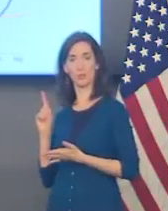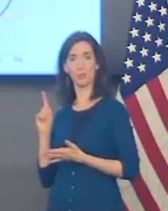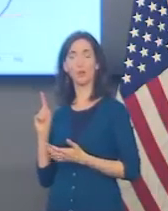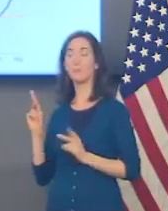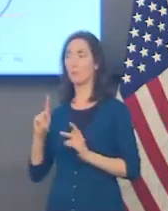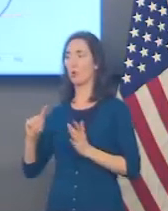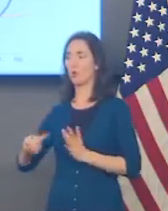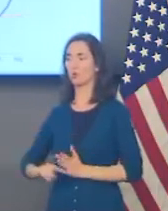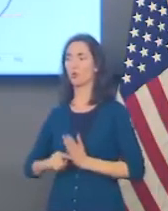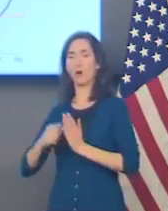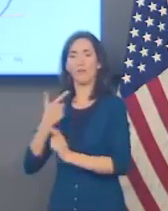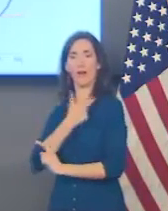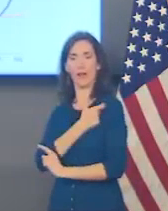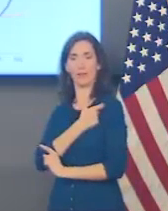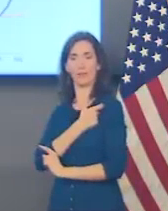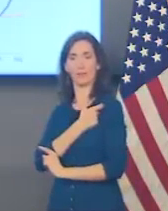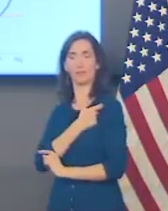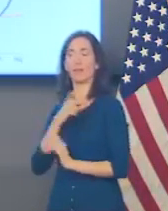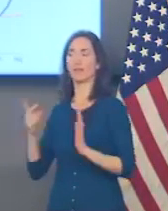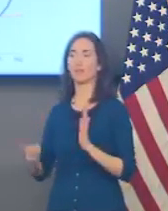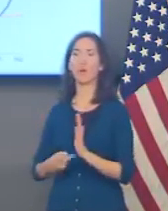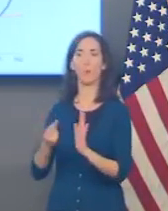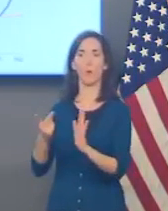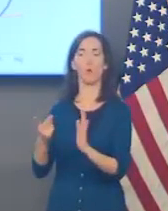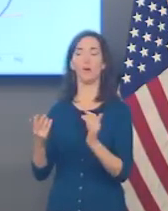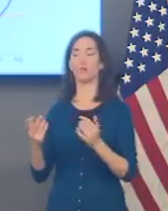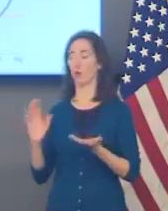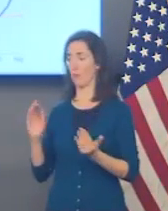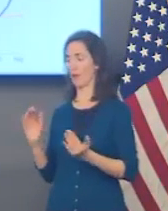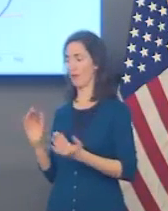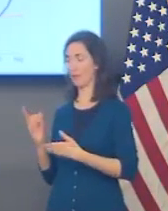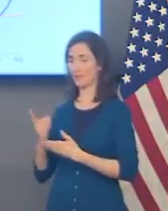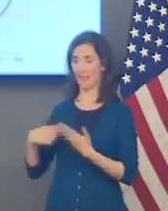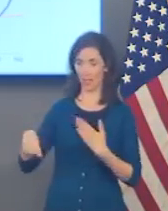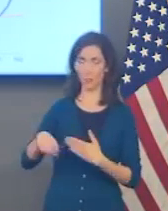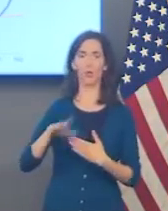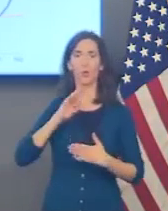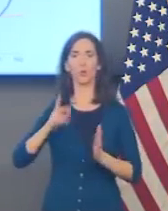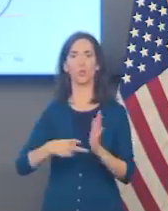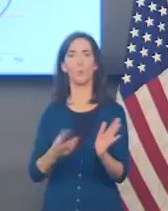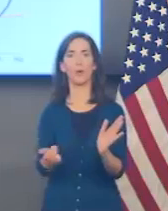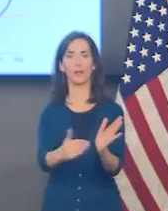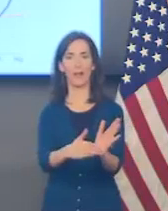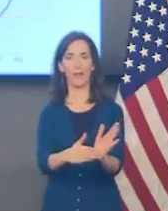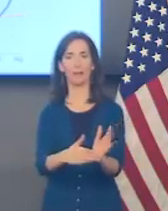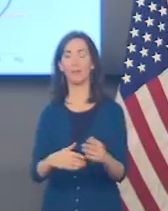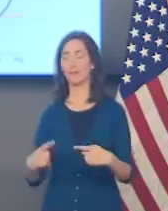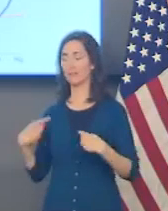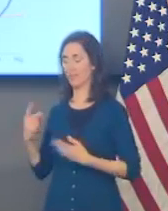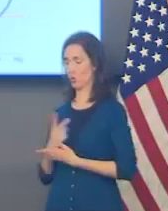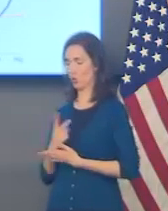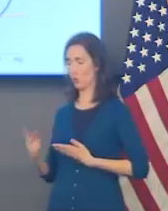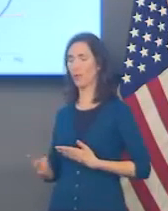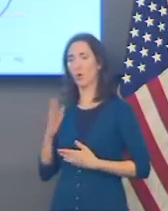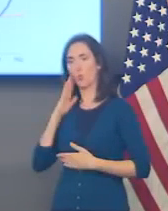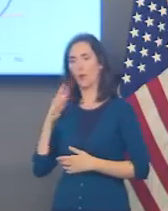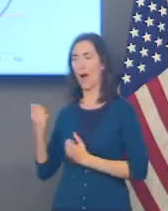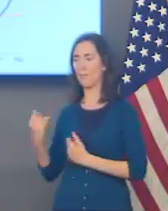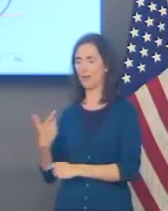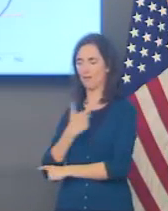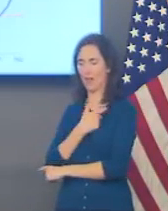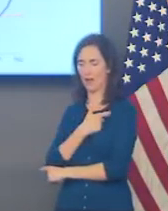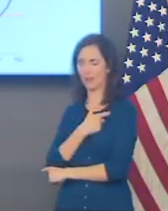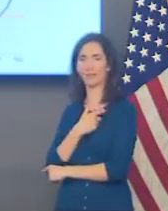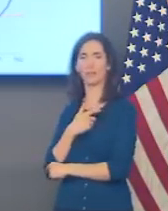initiate their vaccine series, and this week we're on pace to double it again. So that'll be a four fourfold increase over the past two weeks, going up from 2